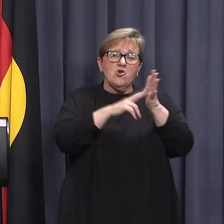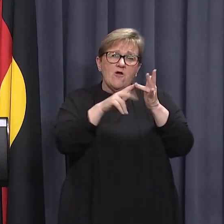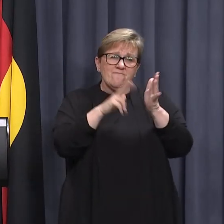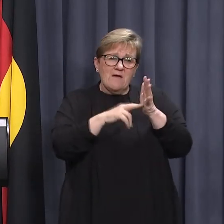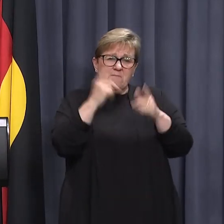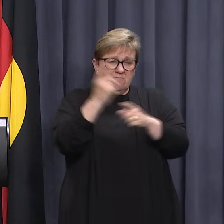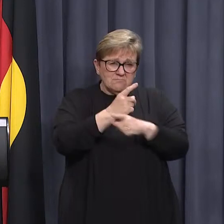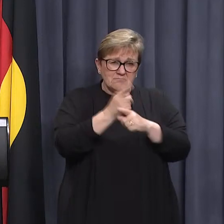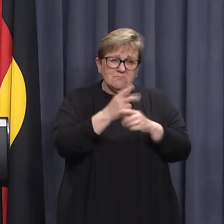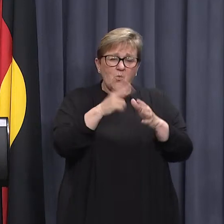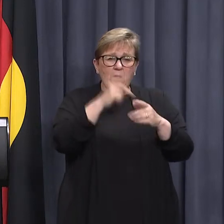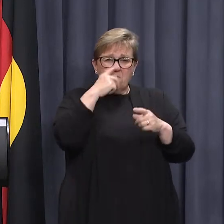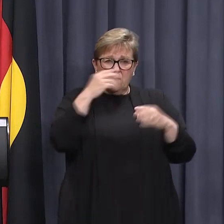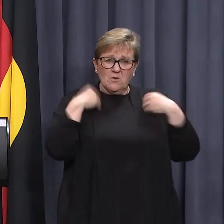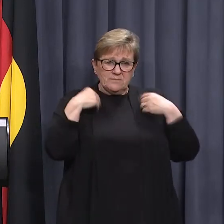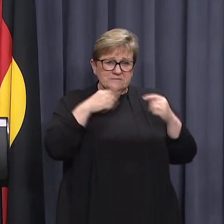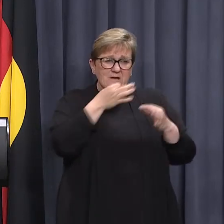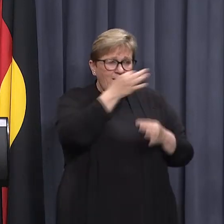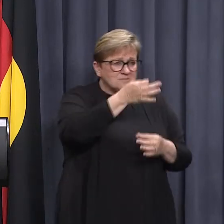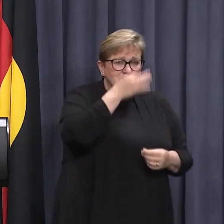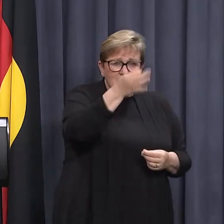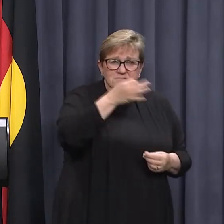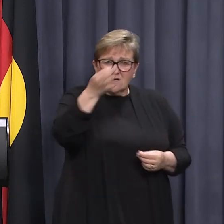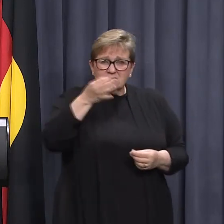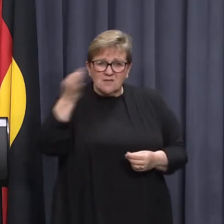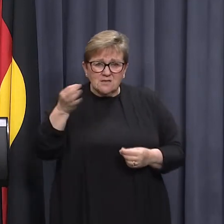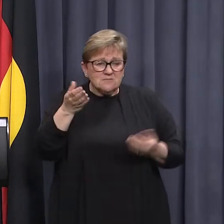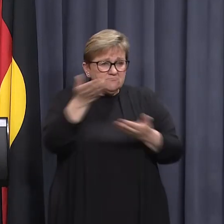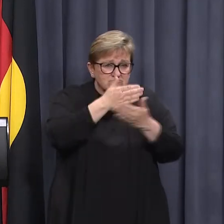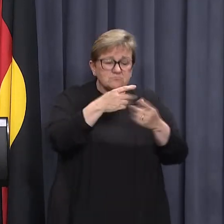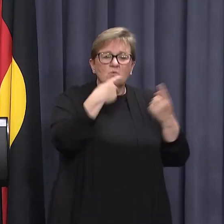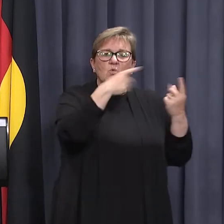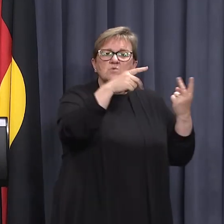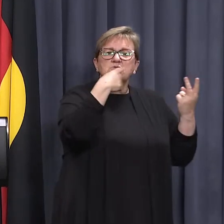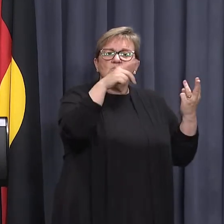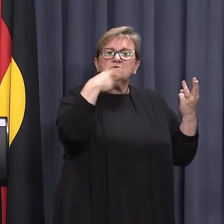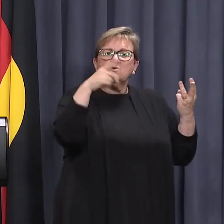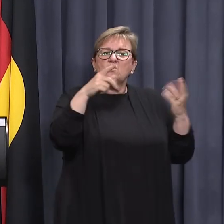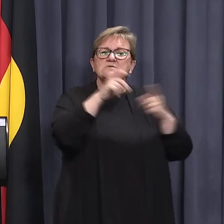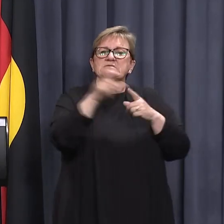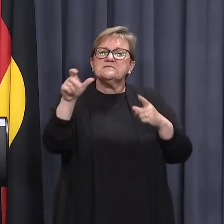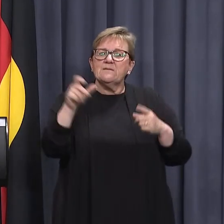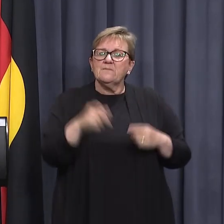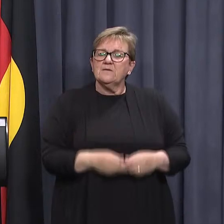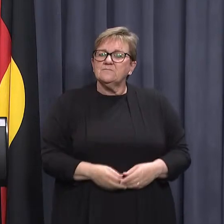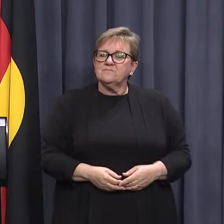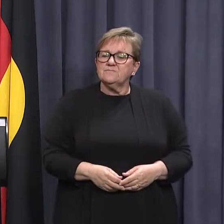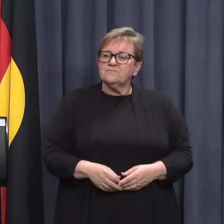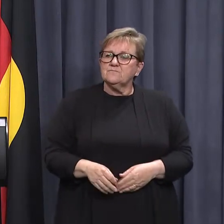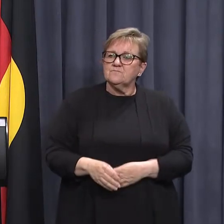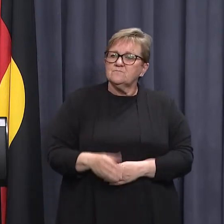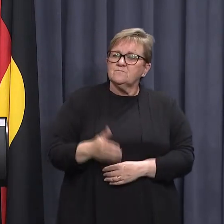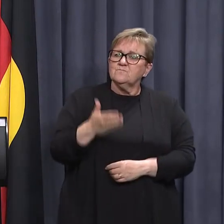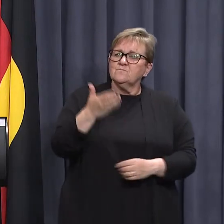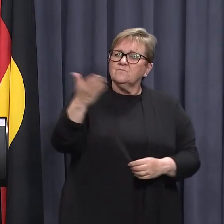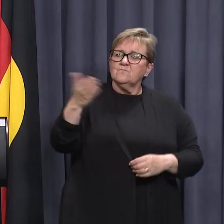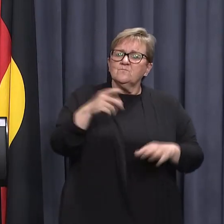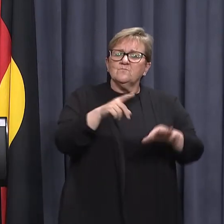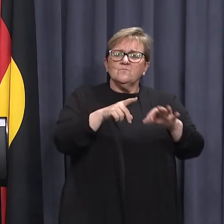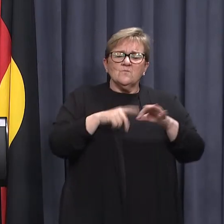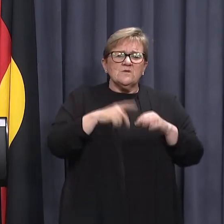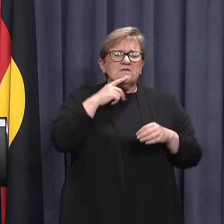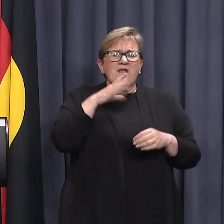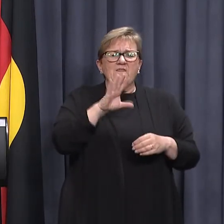discussions with suppliers at that time and placed orders in early December. There's apparently no paediatric vaccine appointments